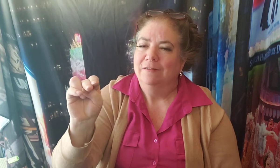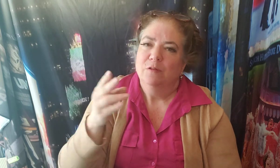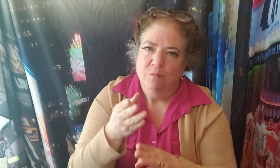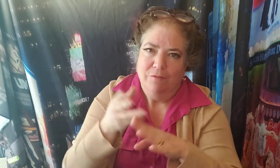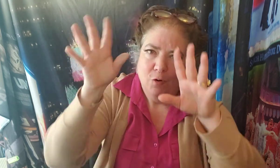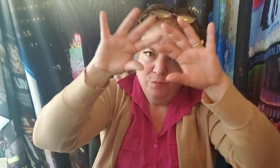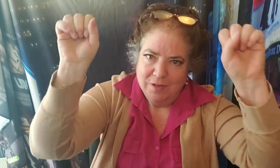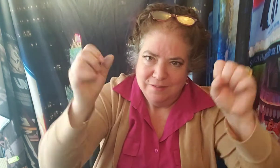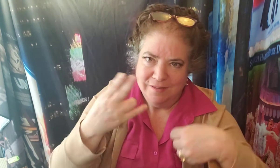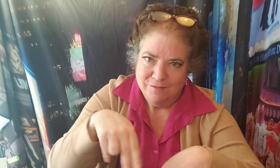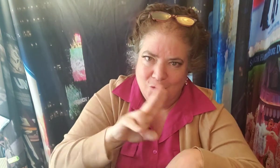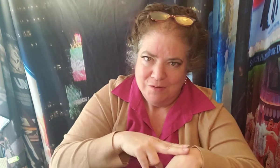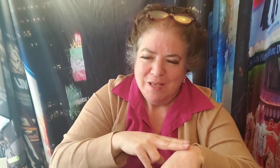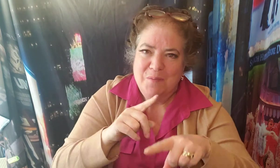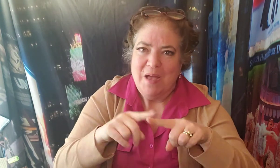This is his song